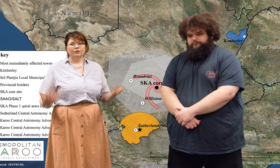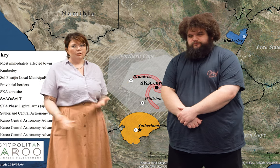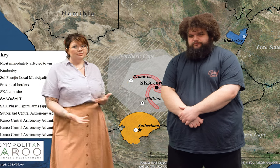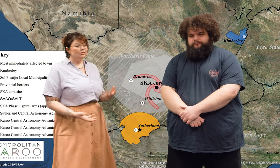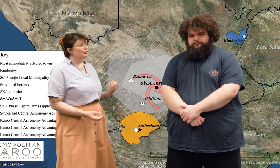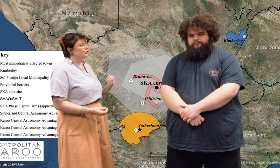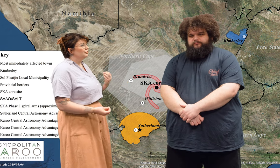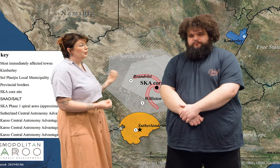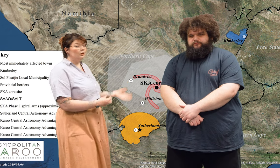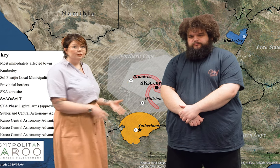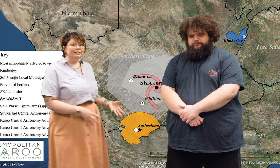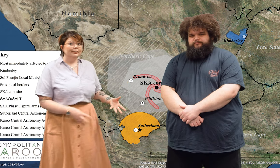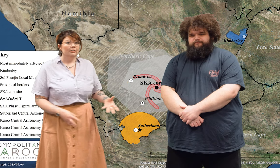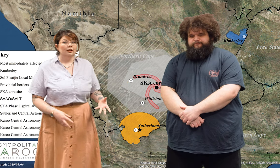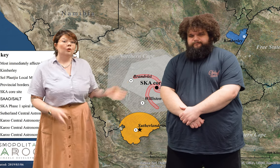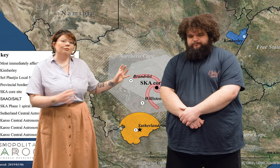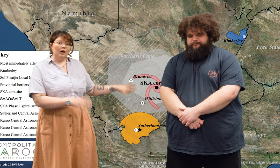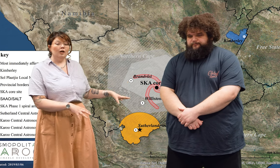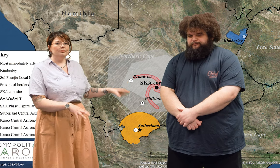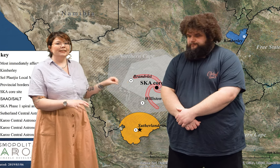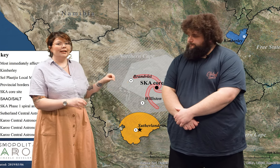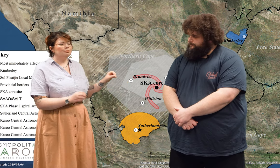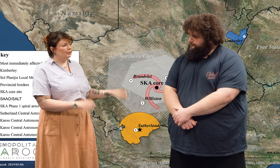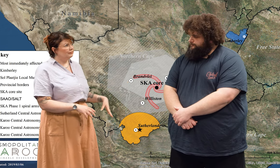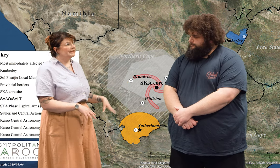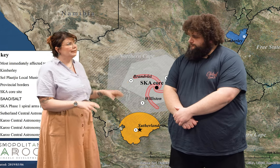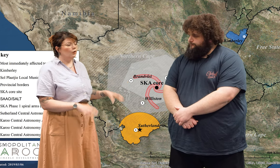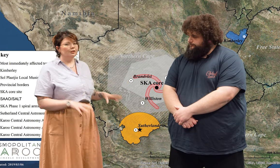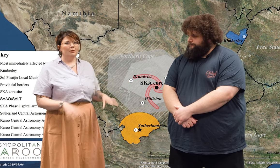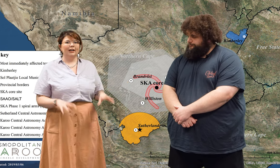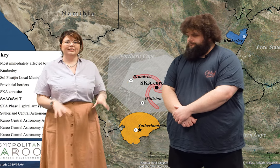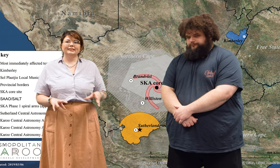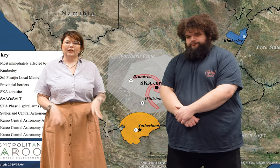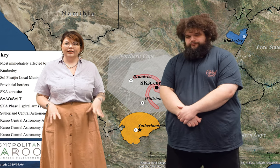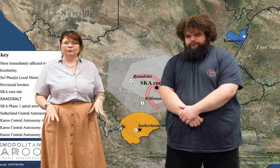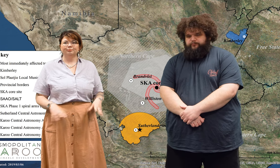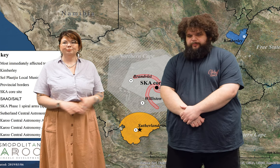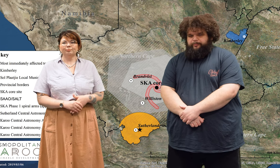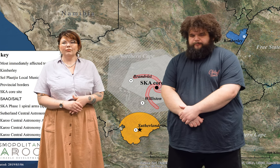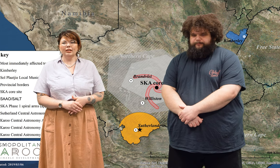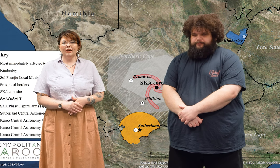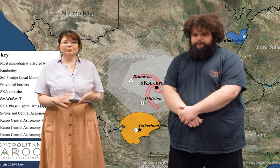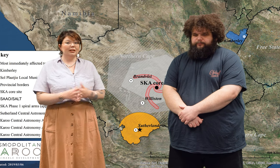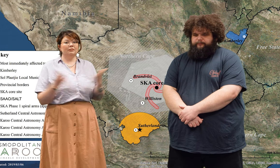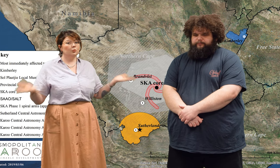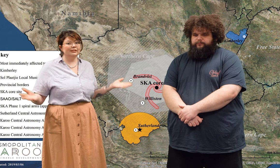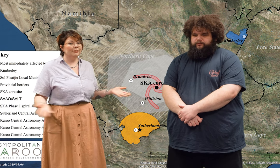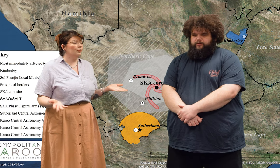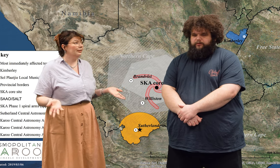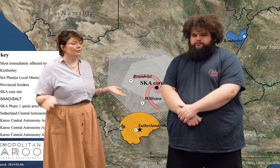jobs due to the closing of farms that had previously occupied this site, and all to make way for